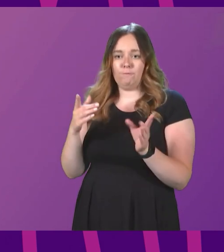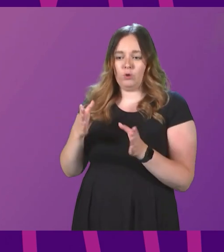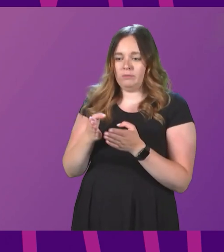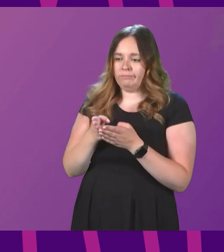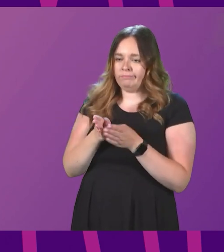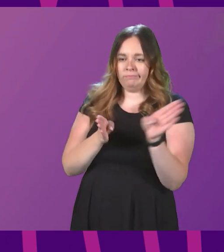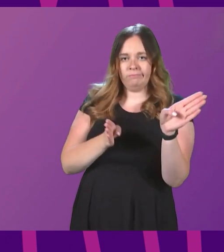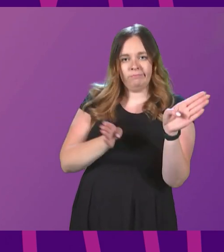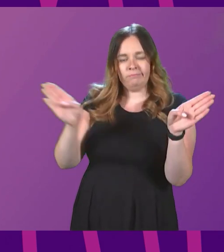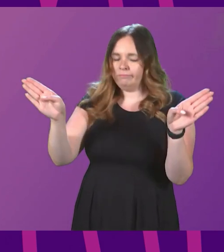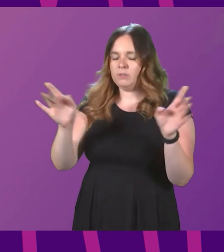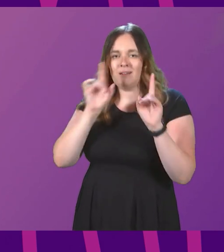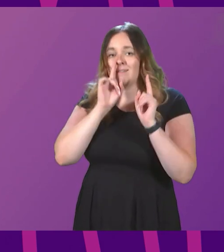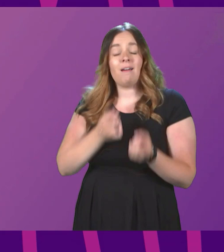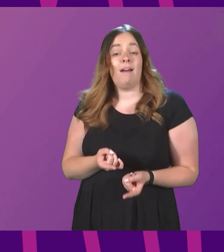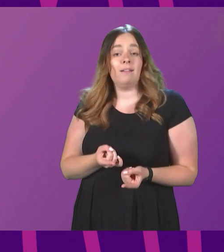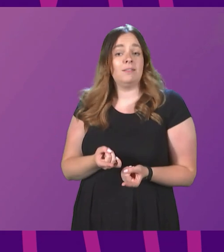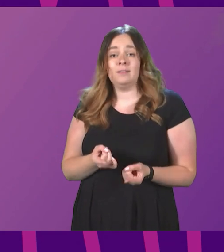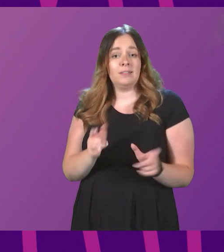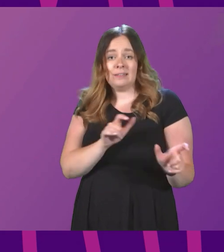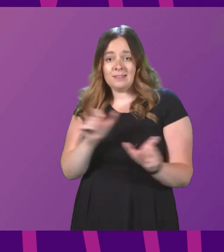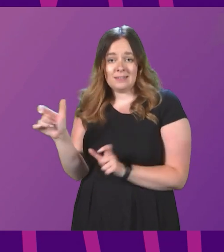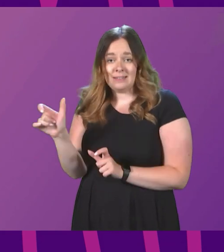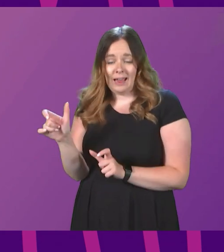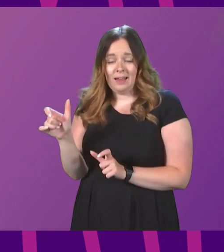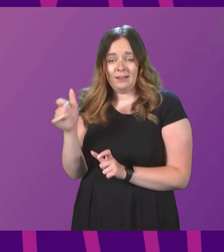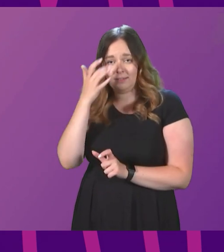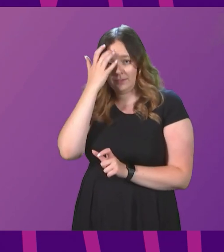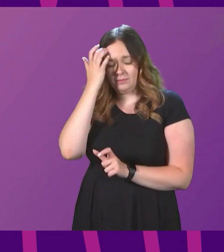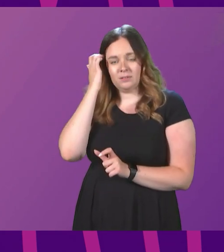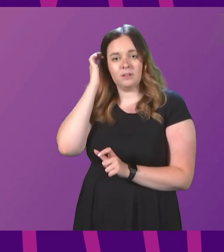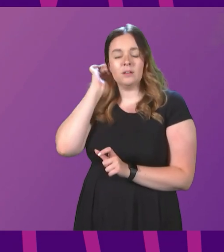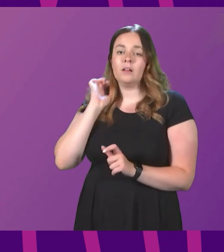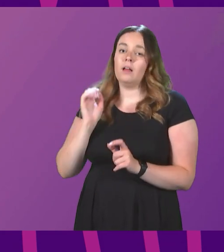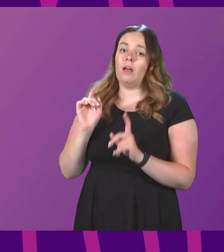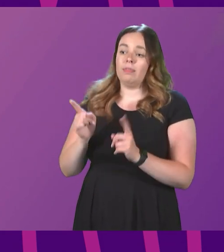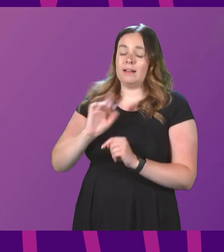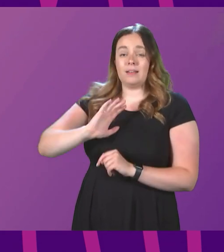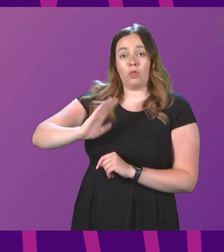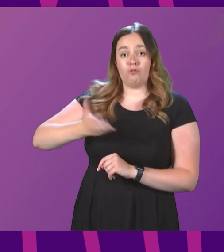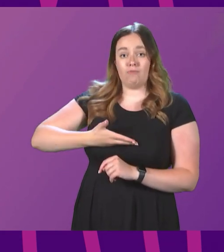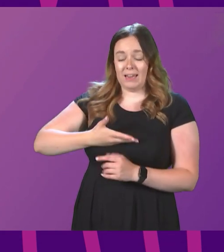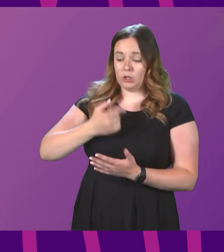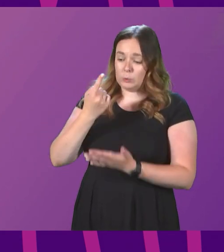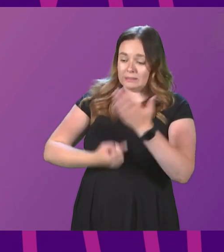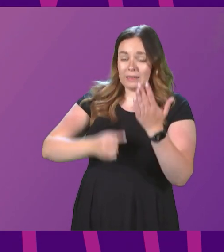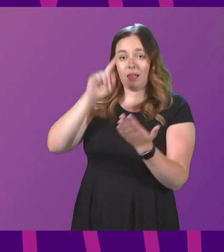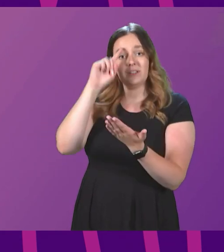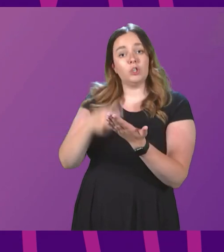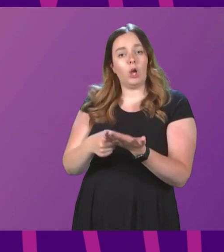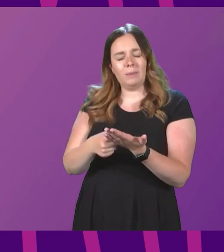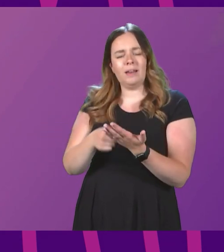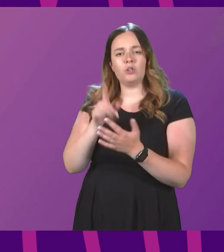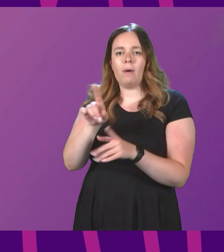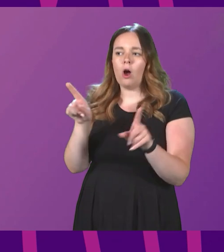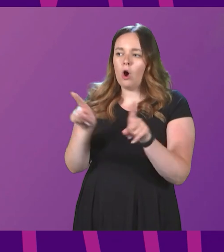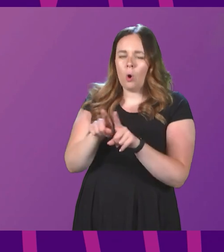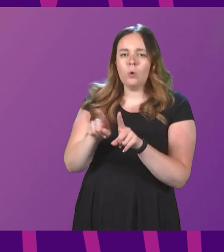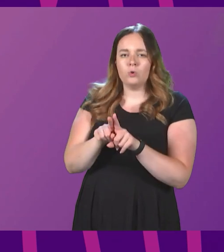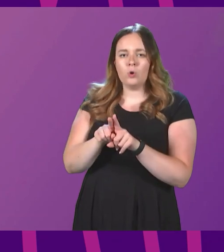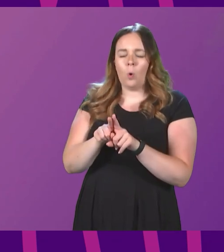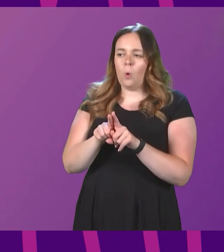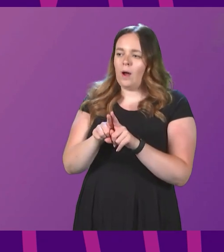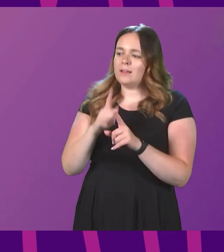from. That cannot be sustainable. This is about the right to self-determination, but more than that, it's